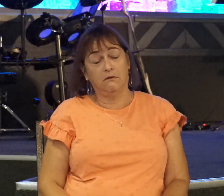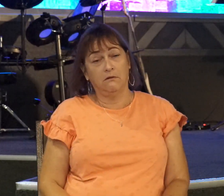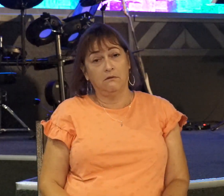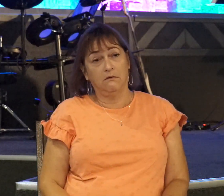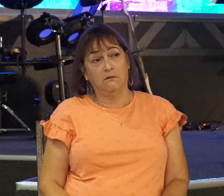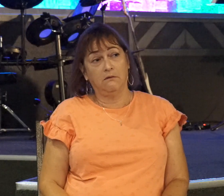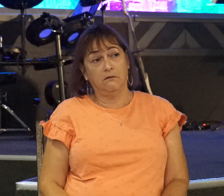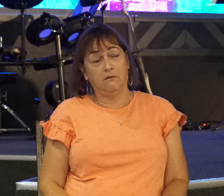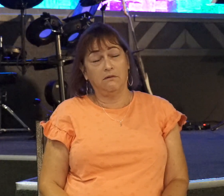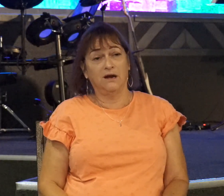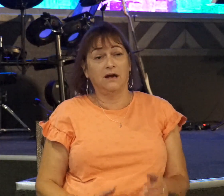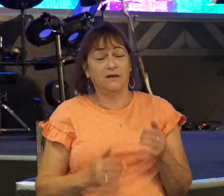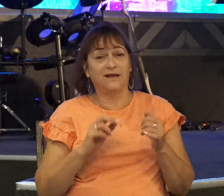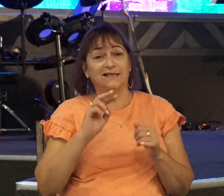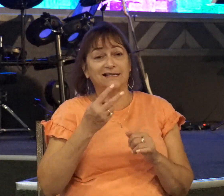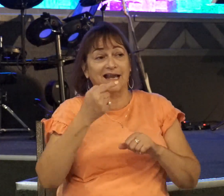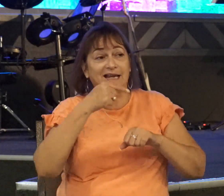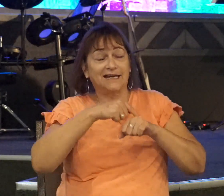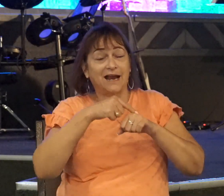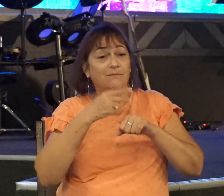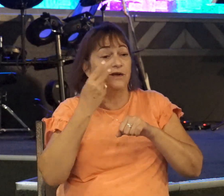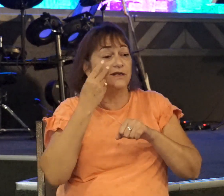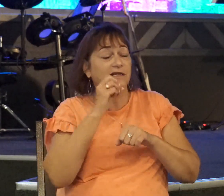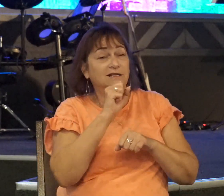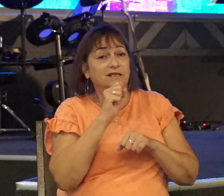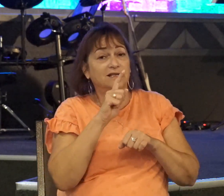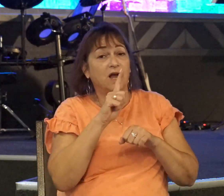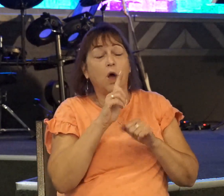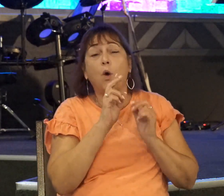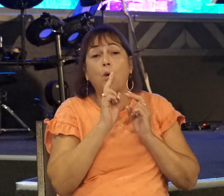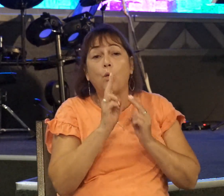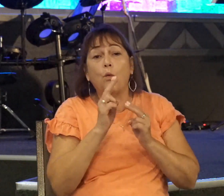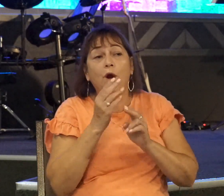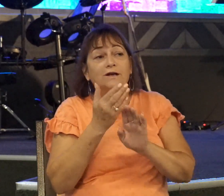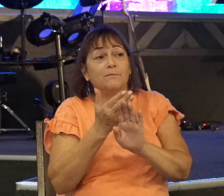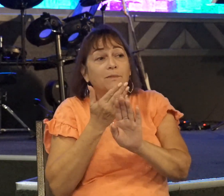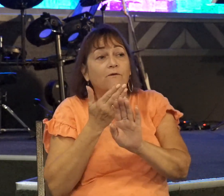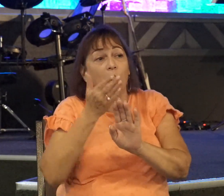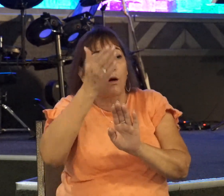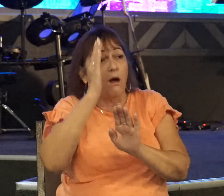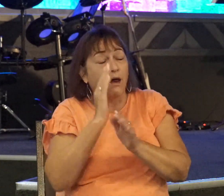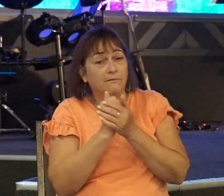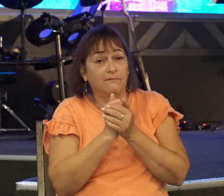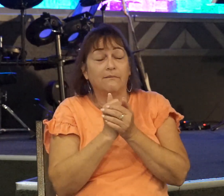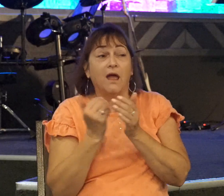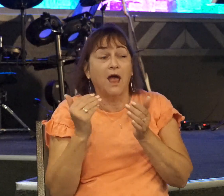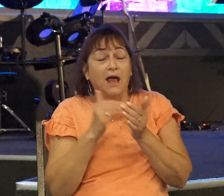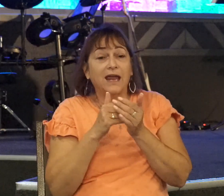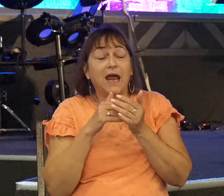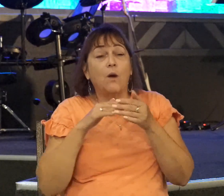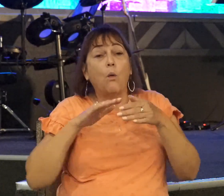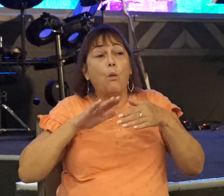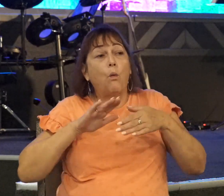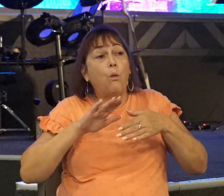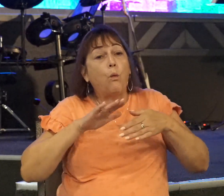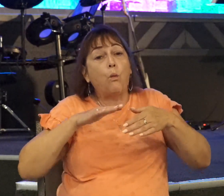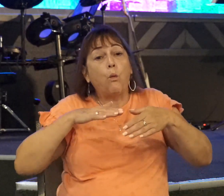This is the second time we've seen Saul rush ahead of the Lord. Again, walking by sight and not by faith.